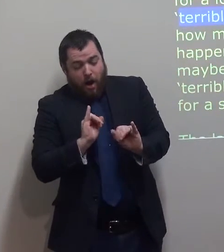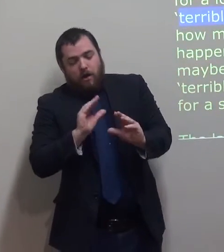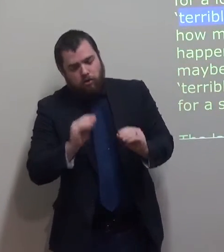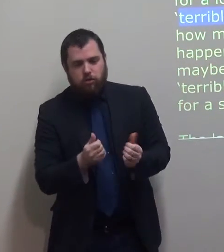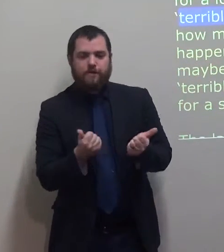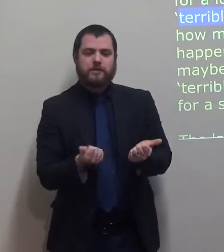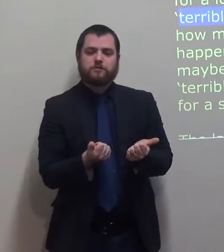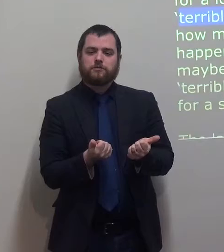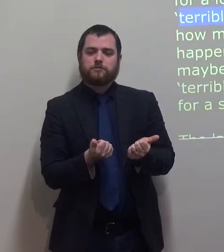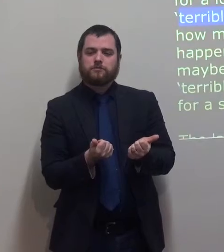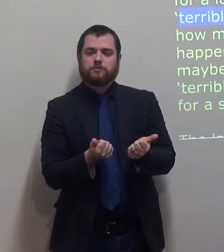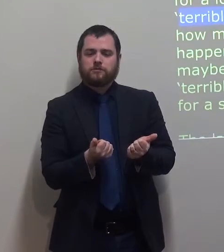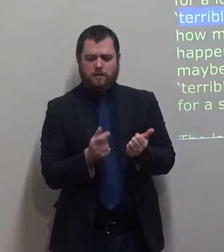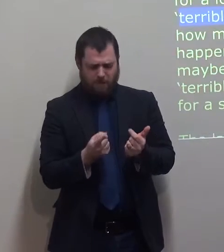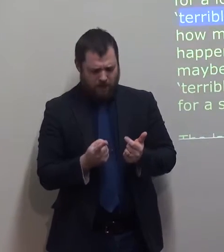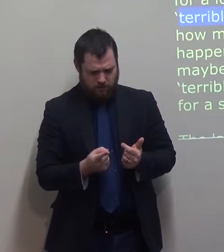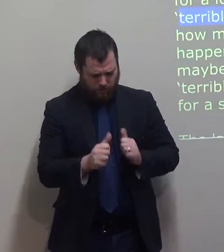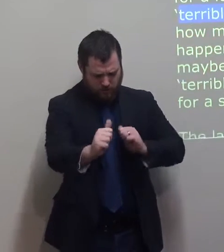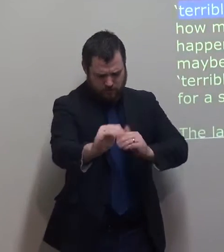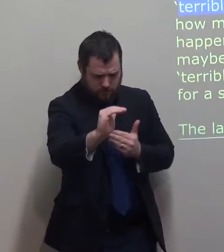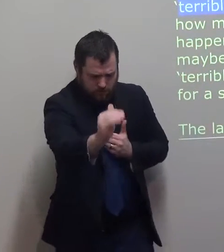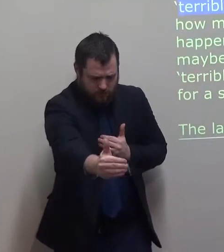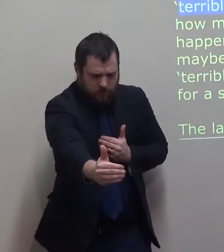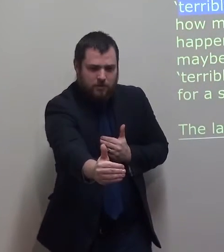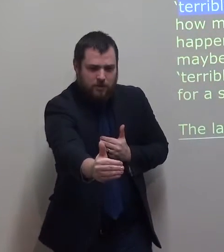We do not know how many terrible times will happen in the last days.